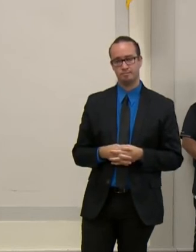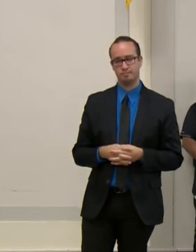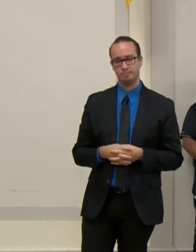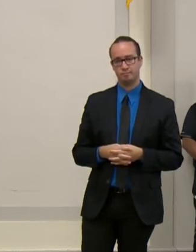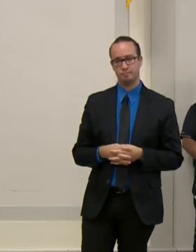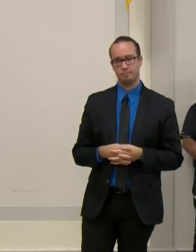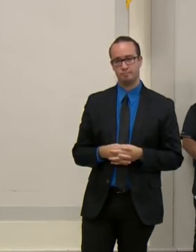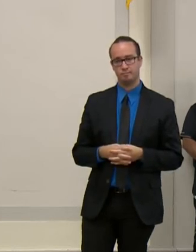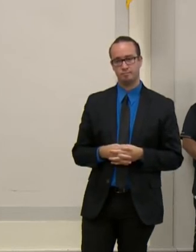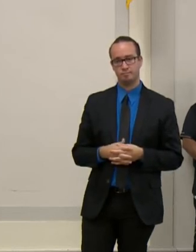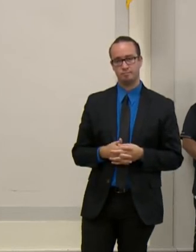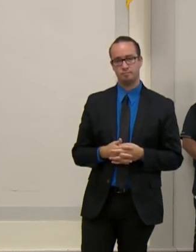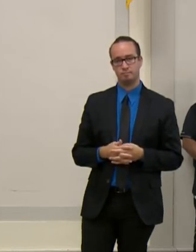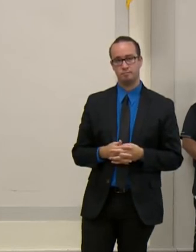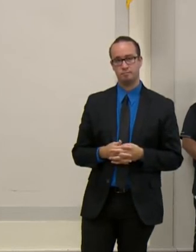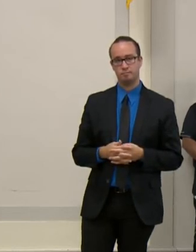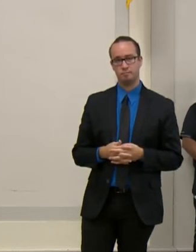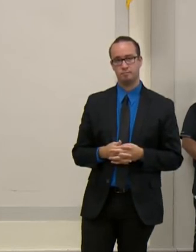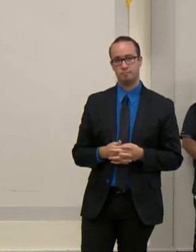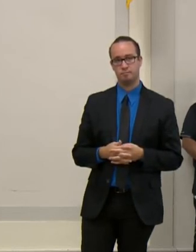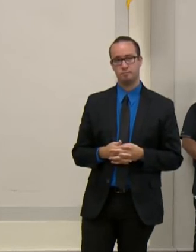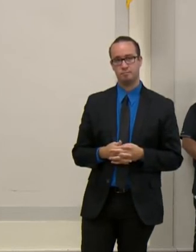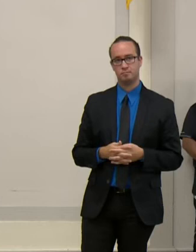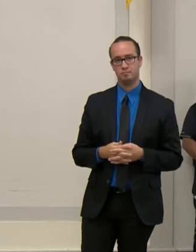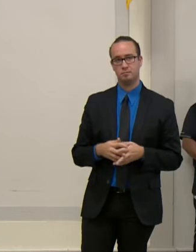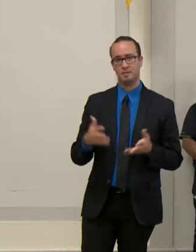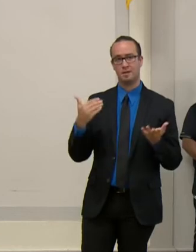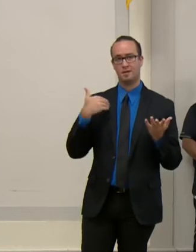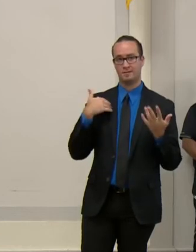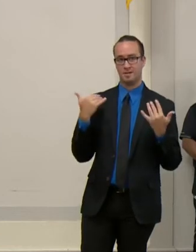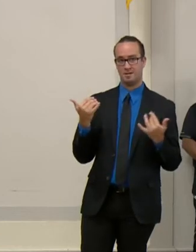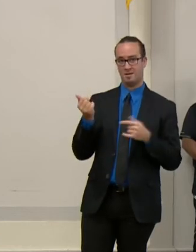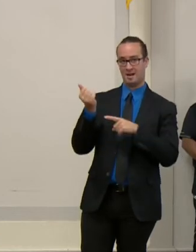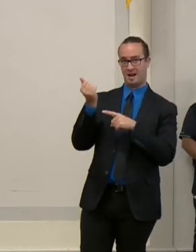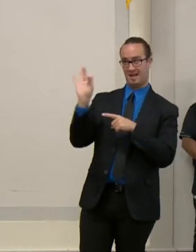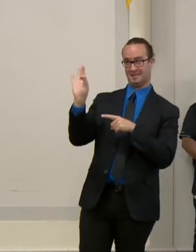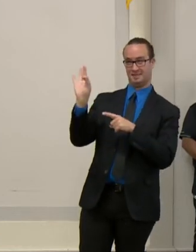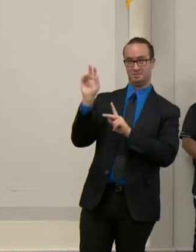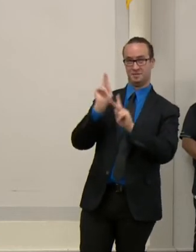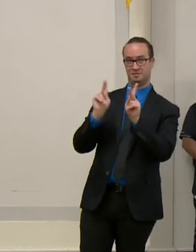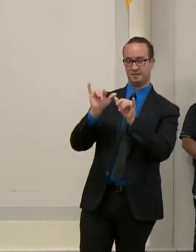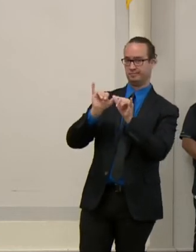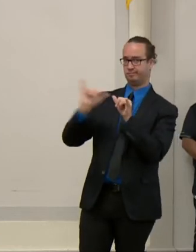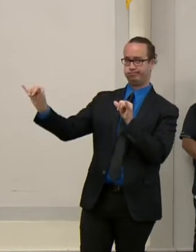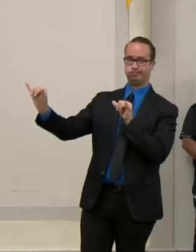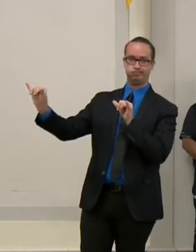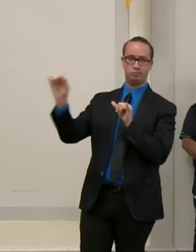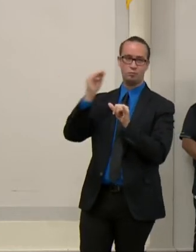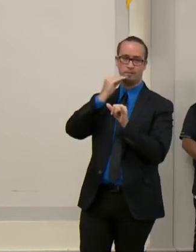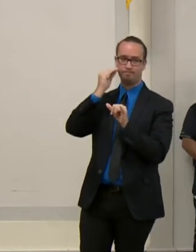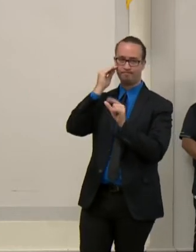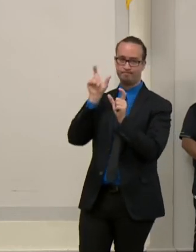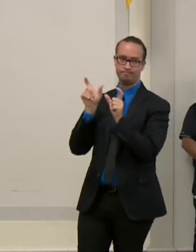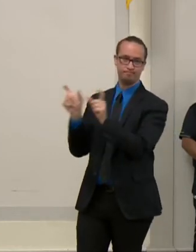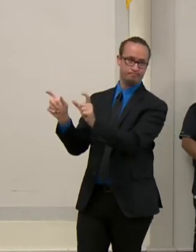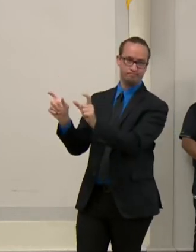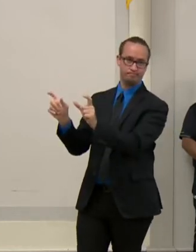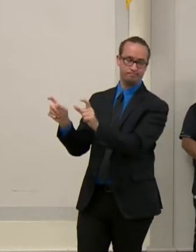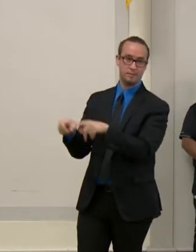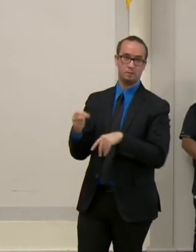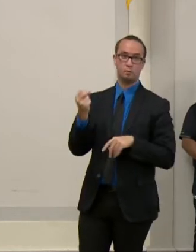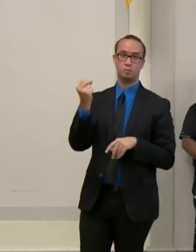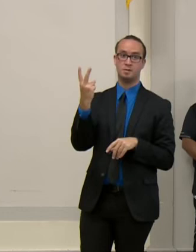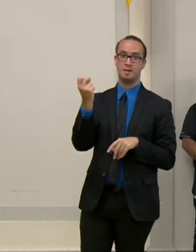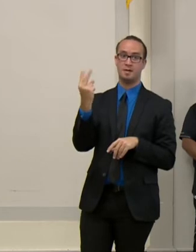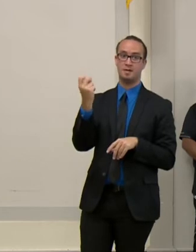So we have 19 employees that are home isolated due to COVID. We have 12 employees quarantined, confirmed